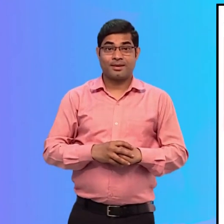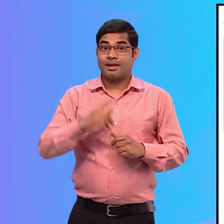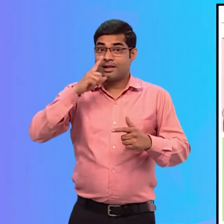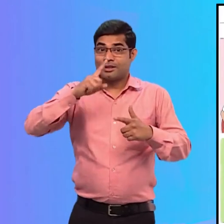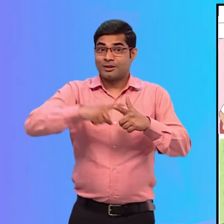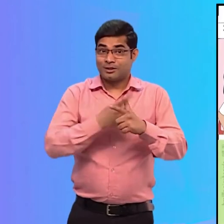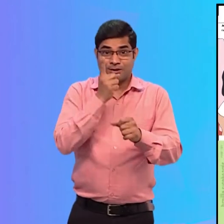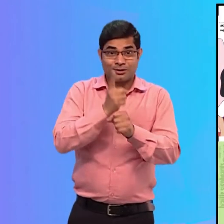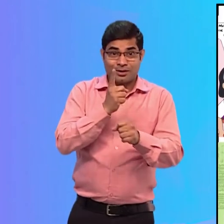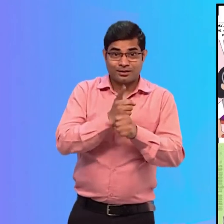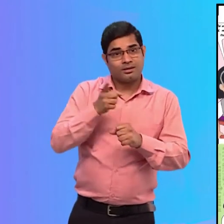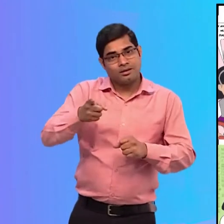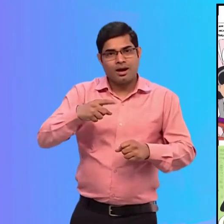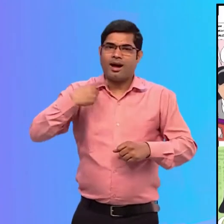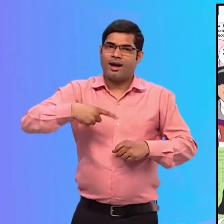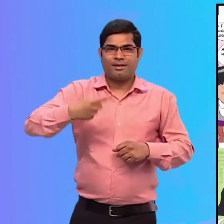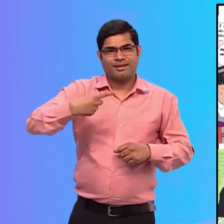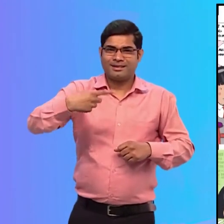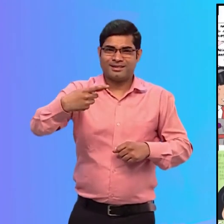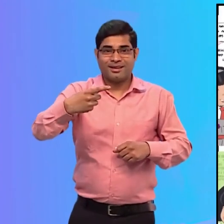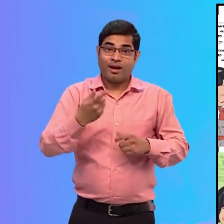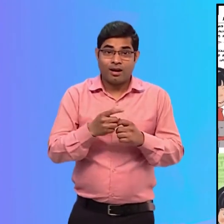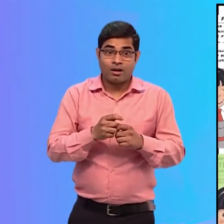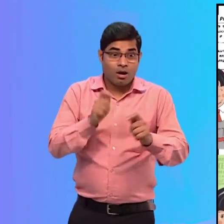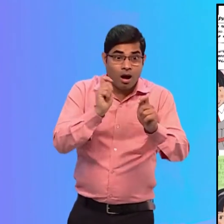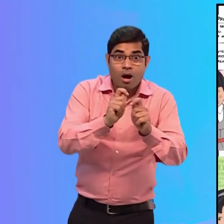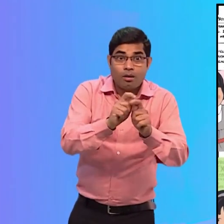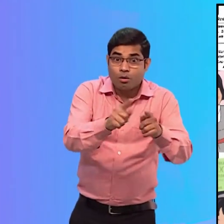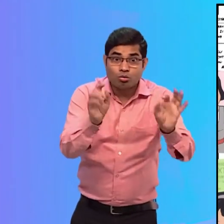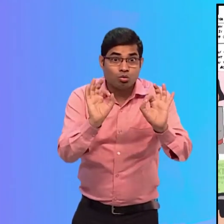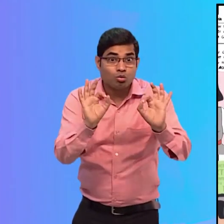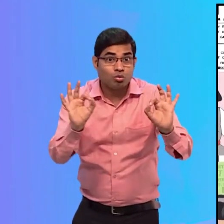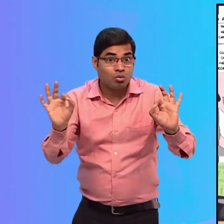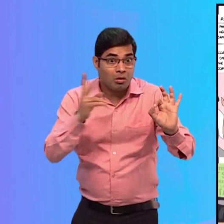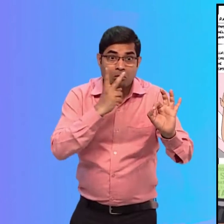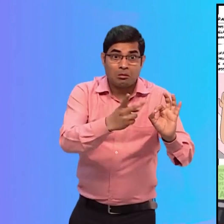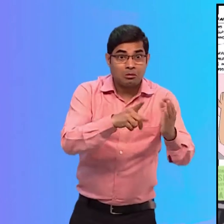Jyoti Ma'am always gave toffees as a prize for good work in class.